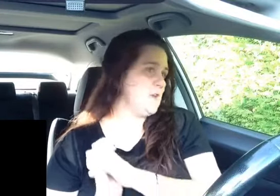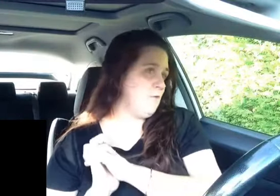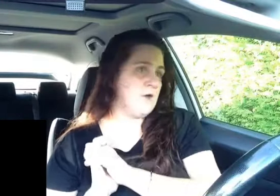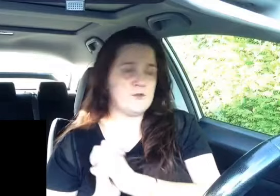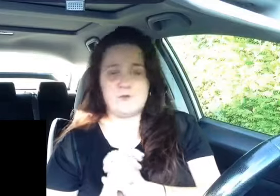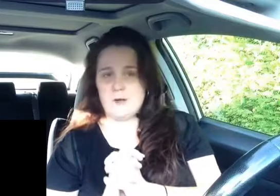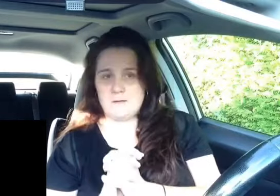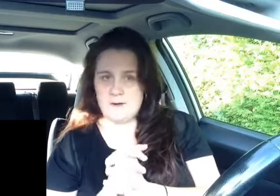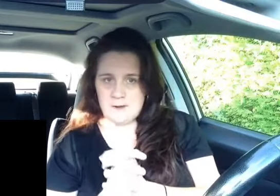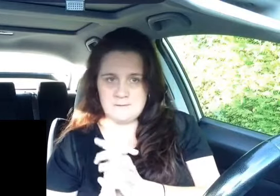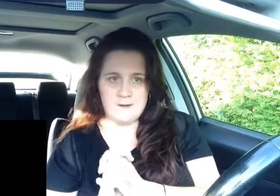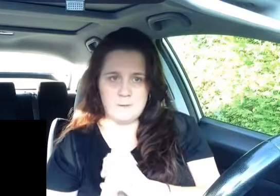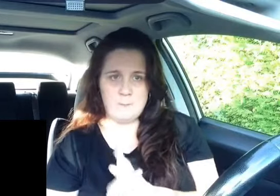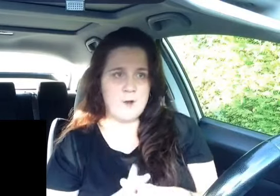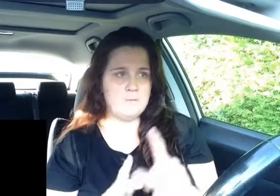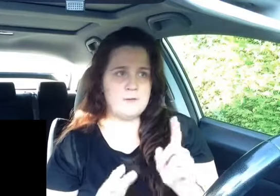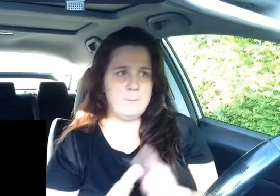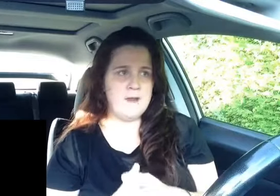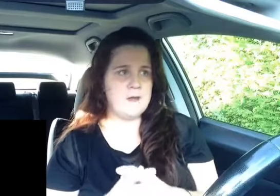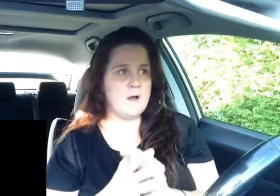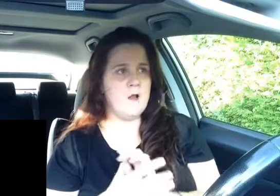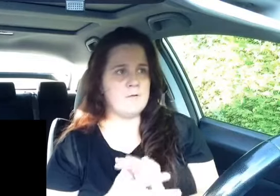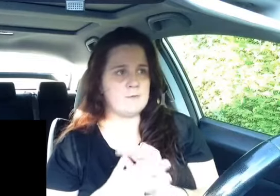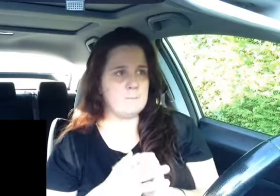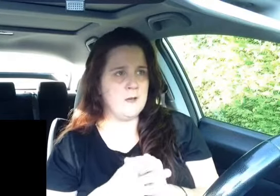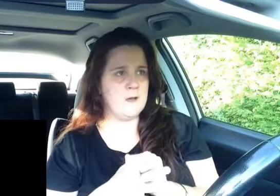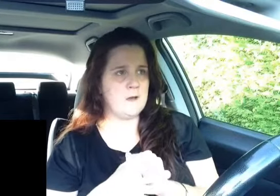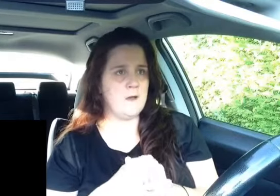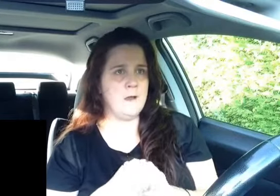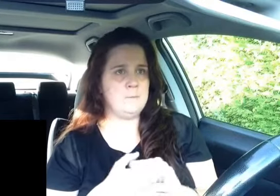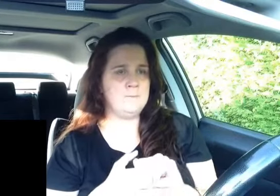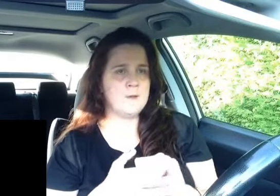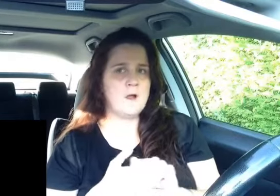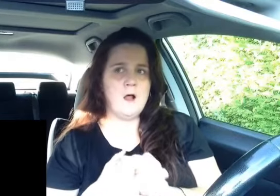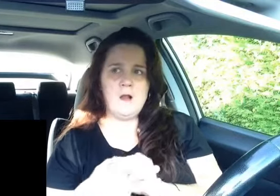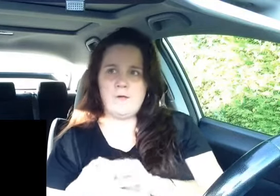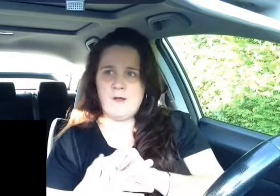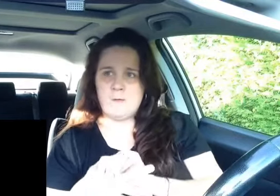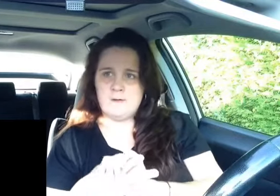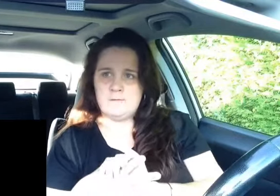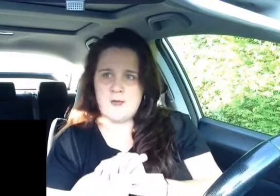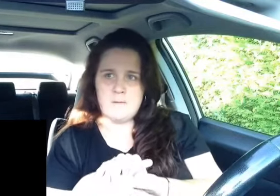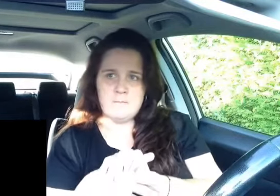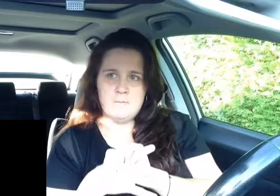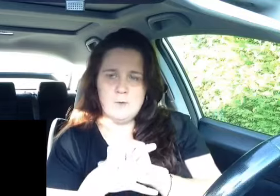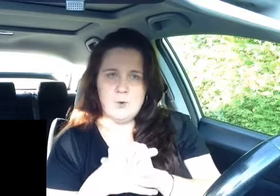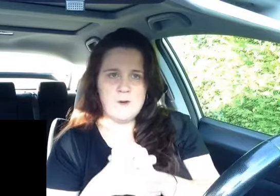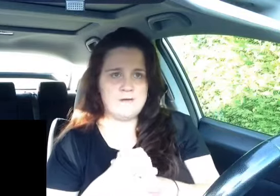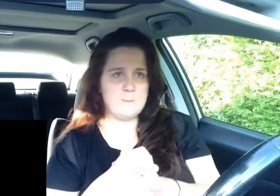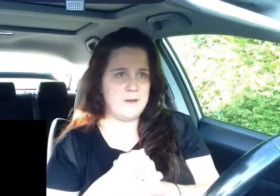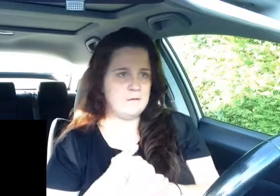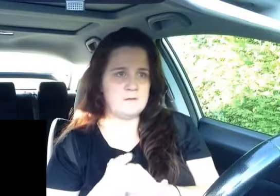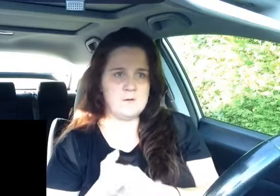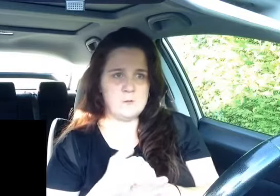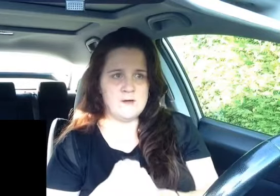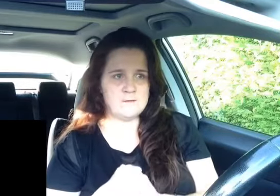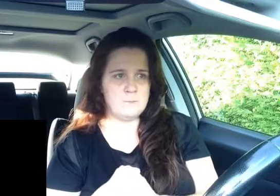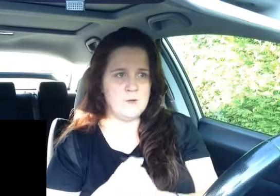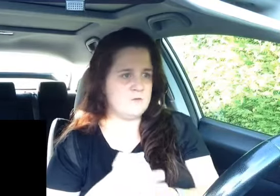give it a straight 10 out of 10 on both the beat i love to be um i love how his um all his beats and all his music